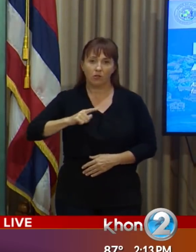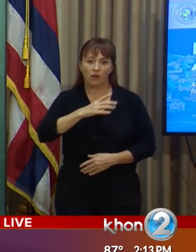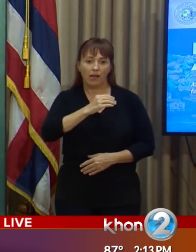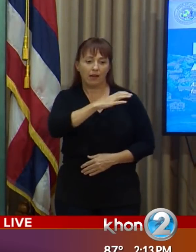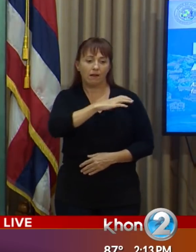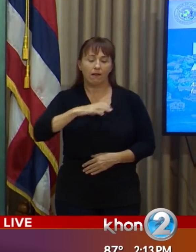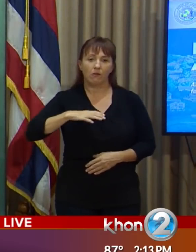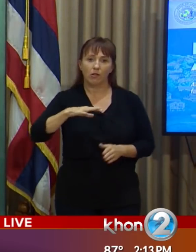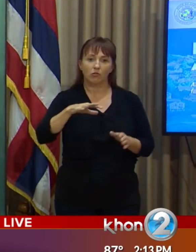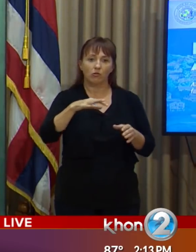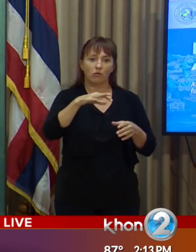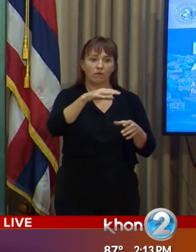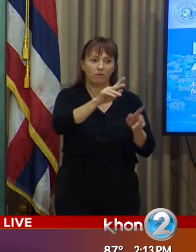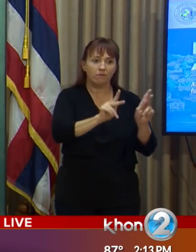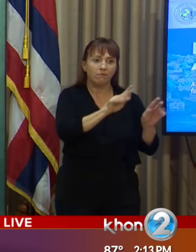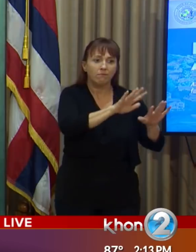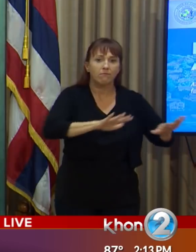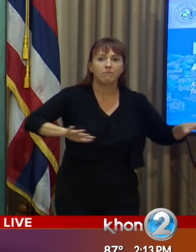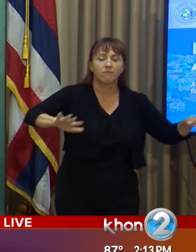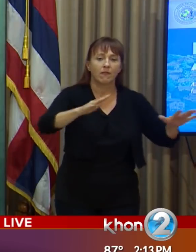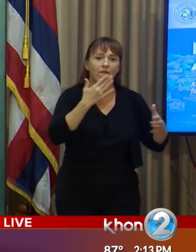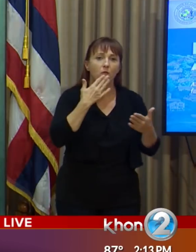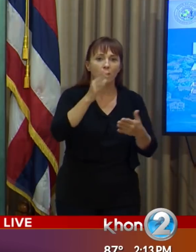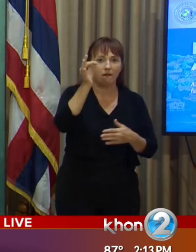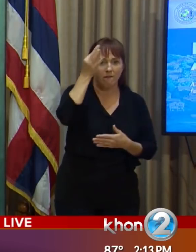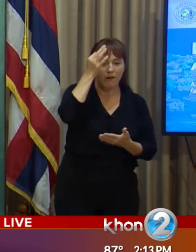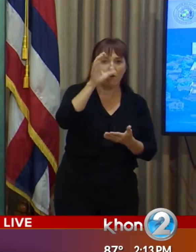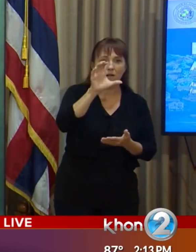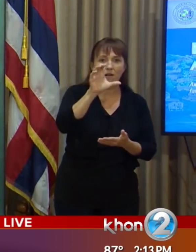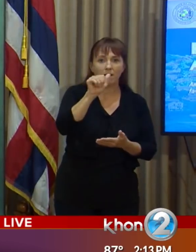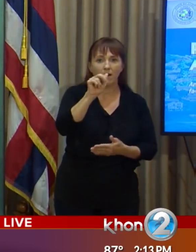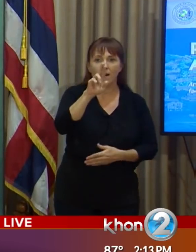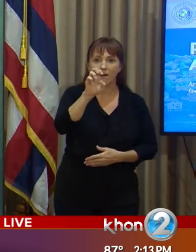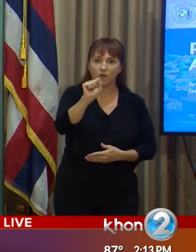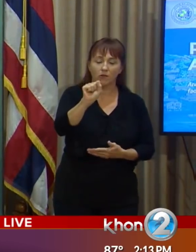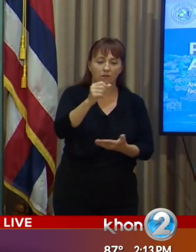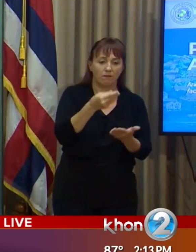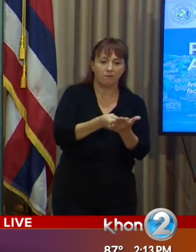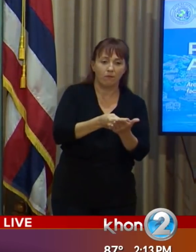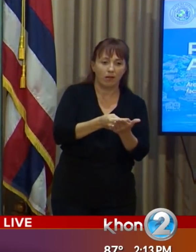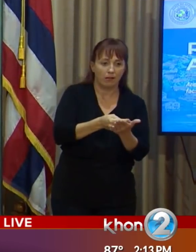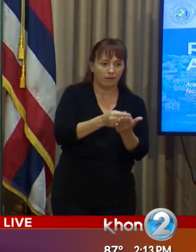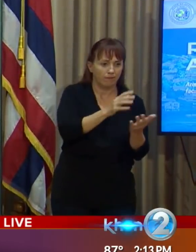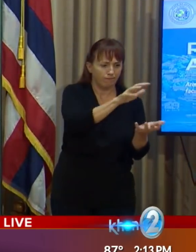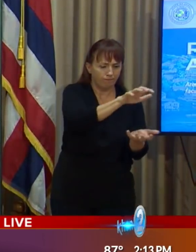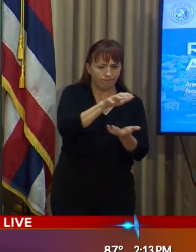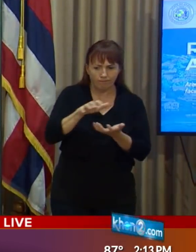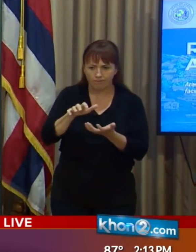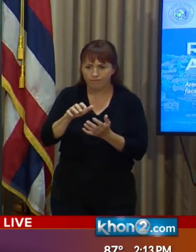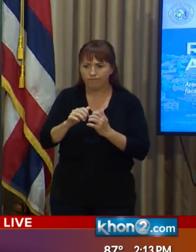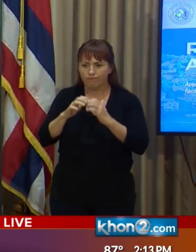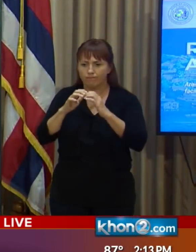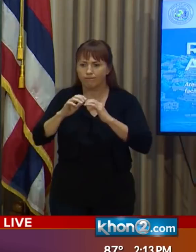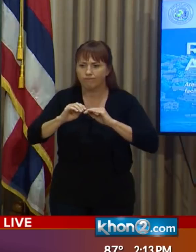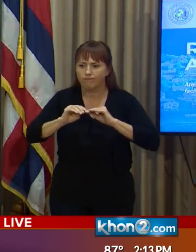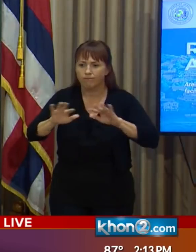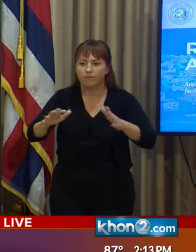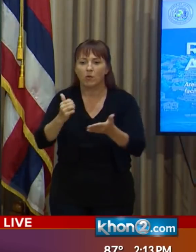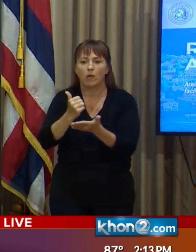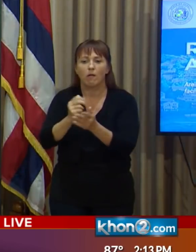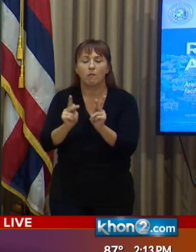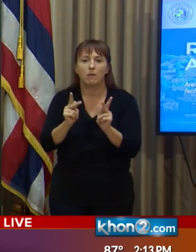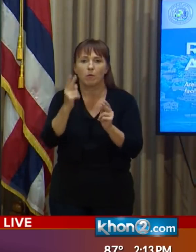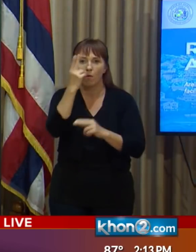our congressional delegation for these federal CARES funds designed to help the people of Hawai'i during these urgent